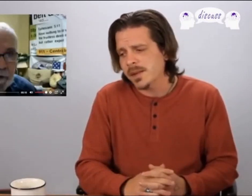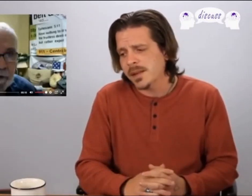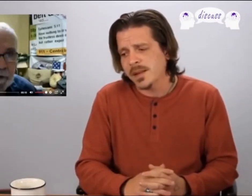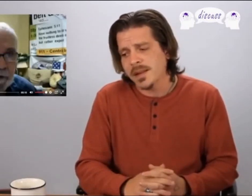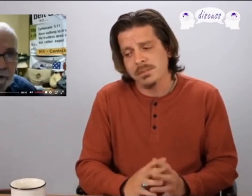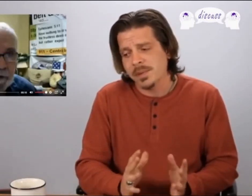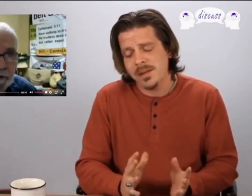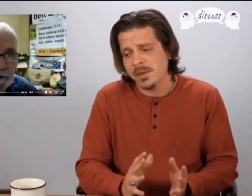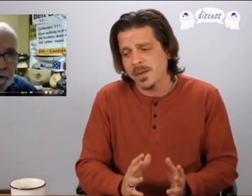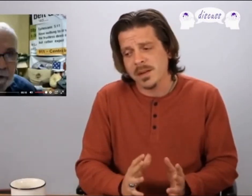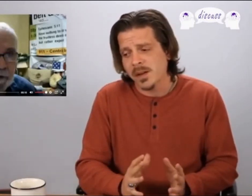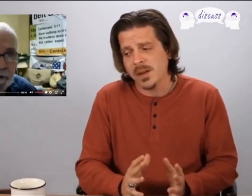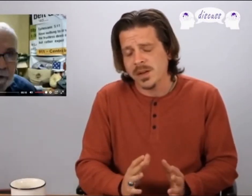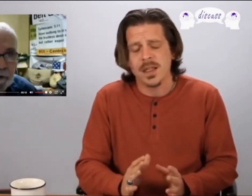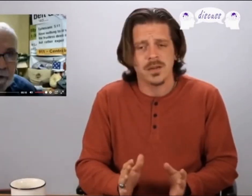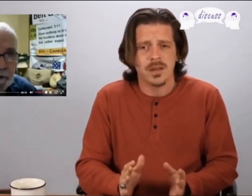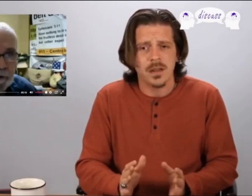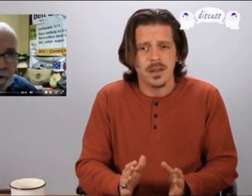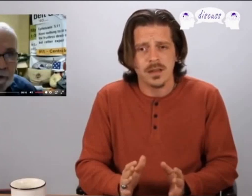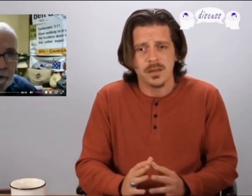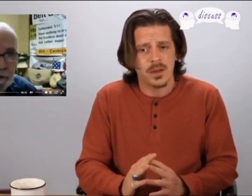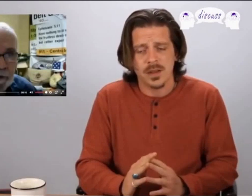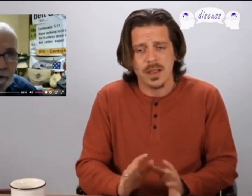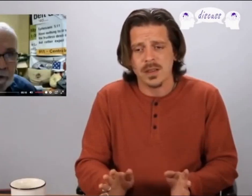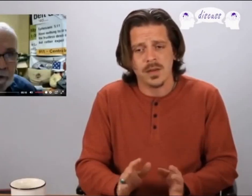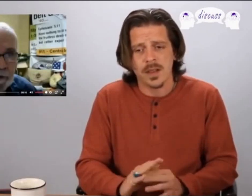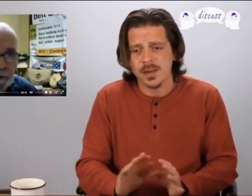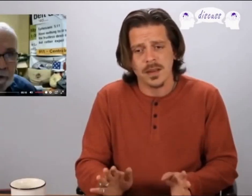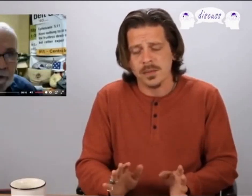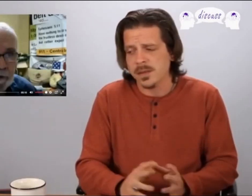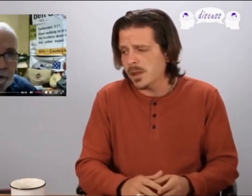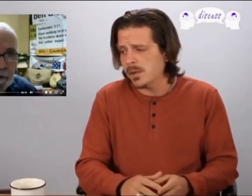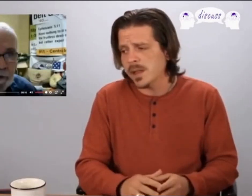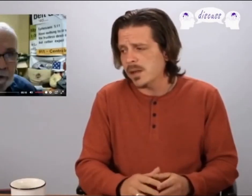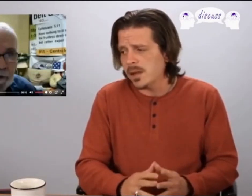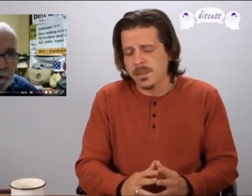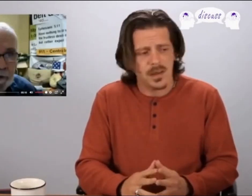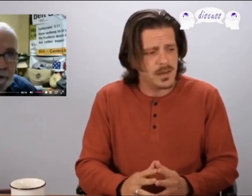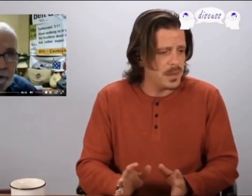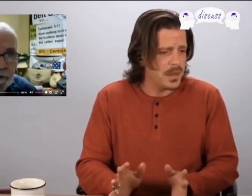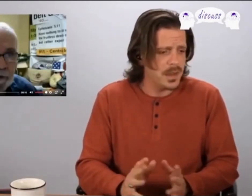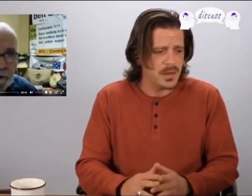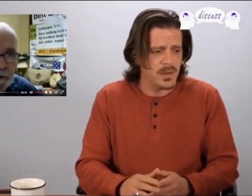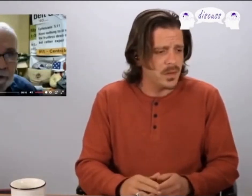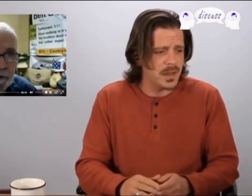he's built up a very large and dangerous audience which again is crazy another reason why we're staying on top this I believe his YouTube has